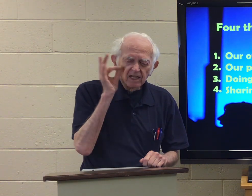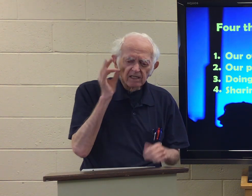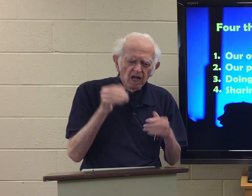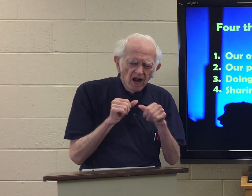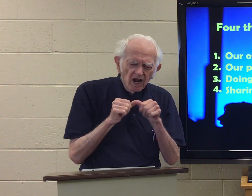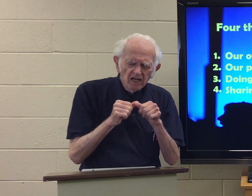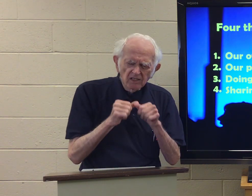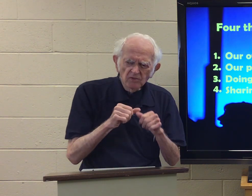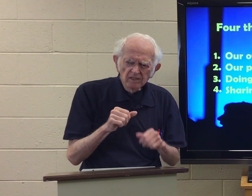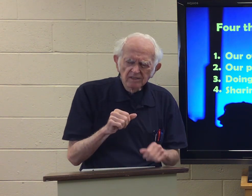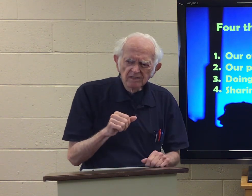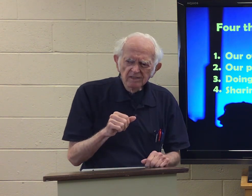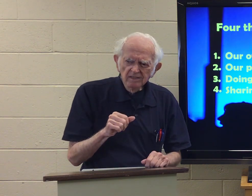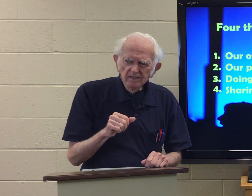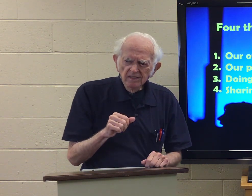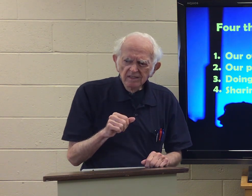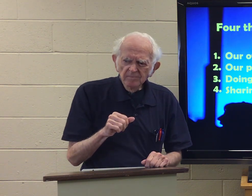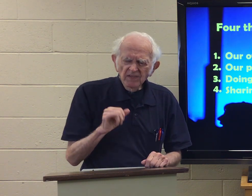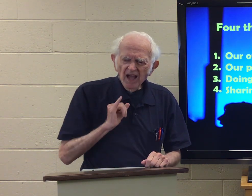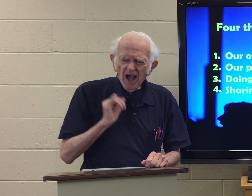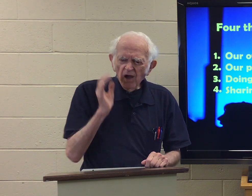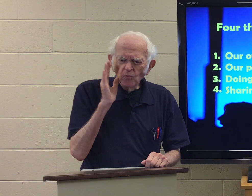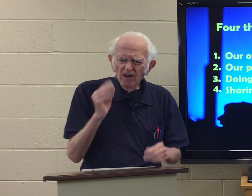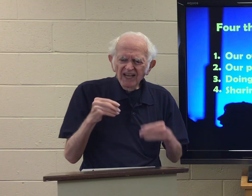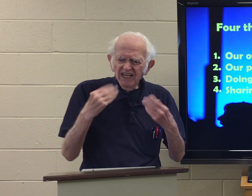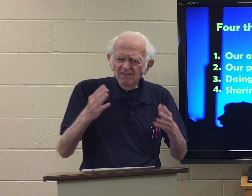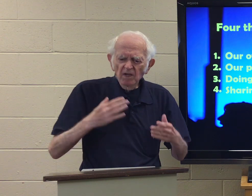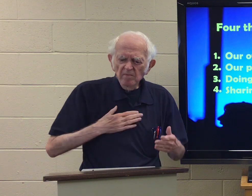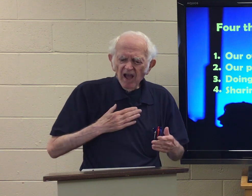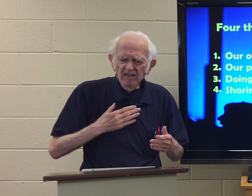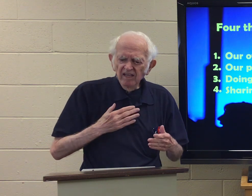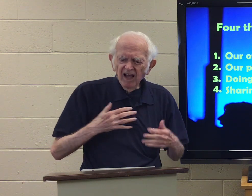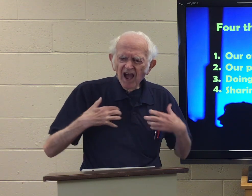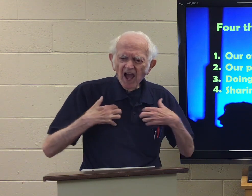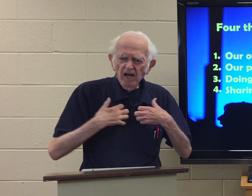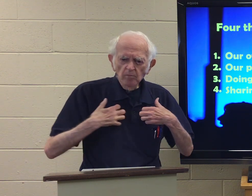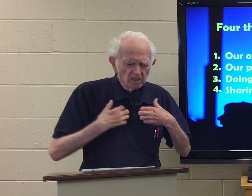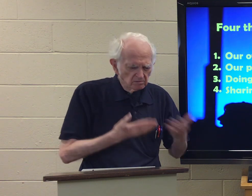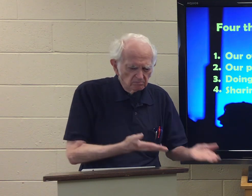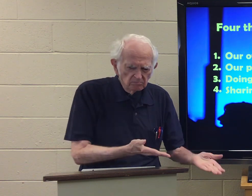Then the Indian continued, I will give my animals.